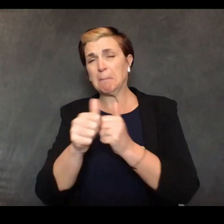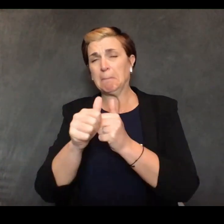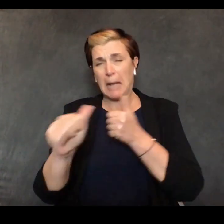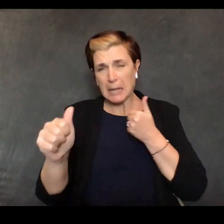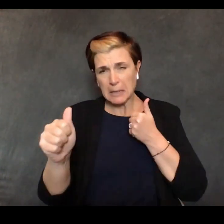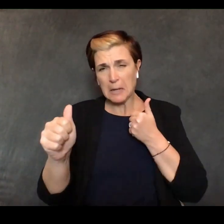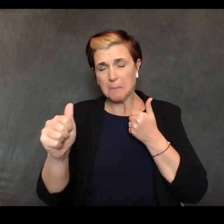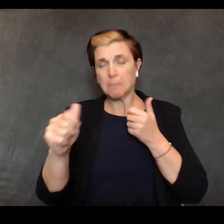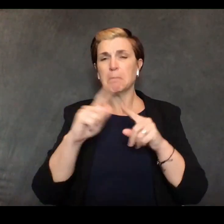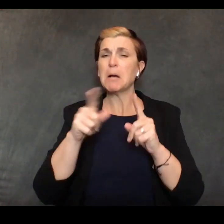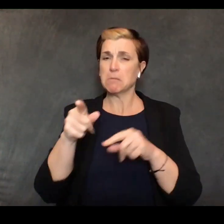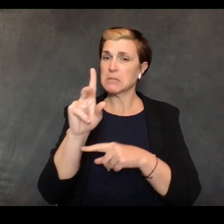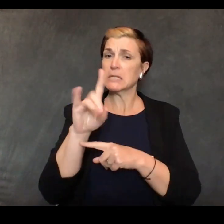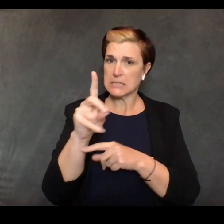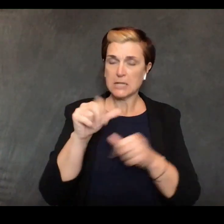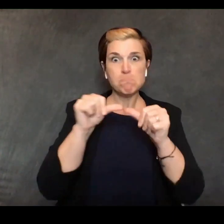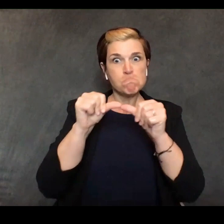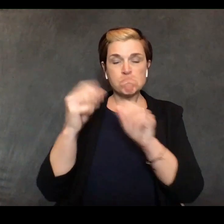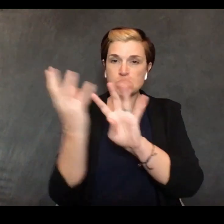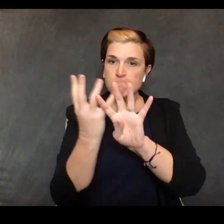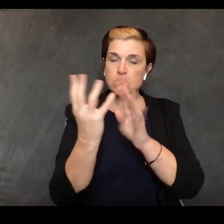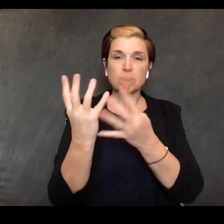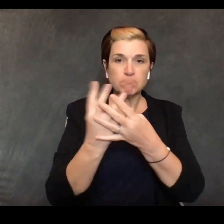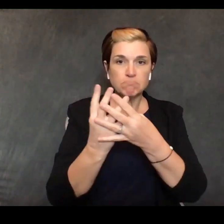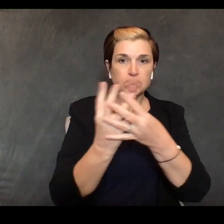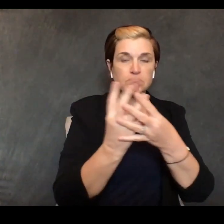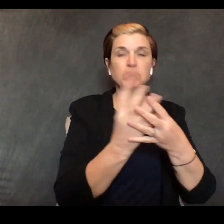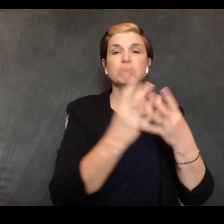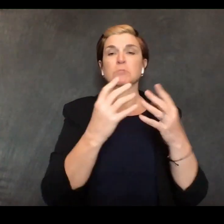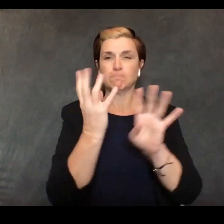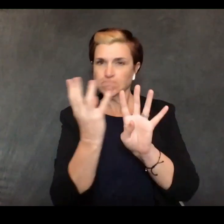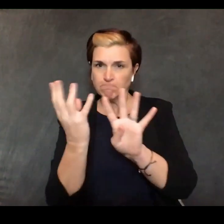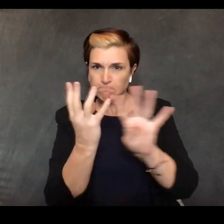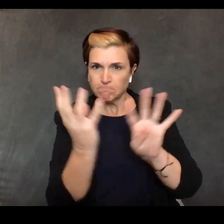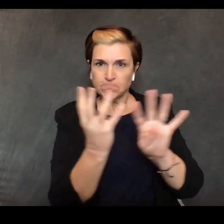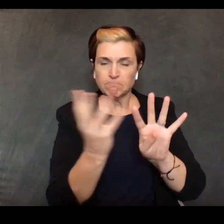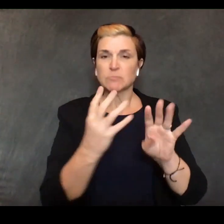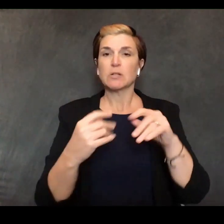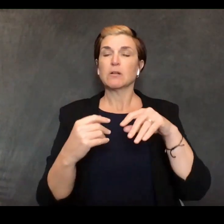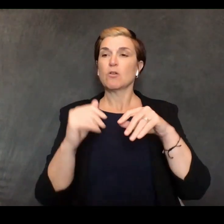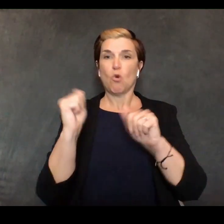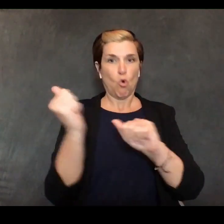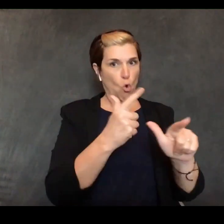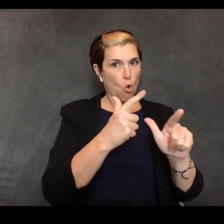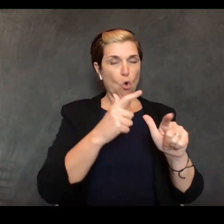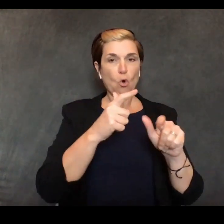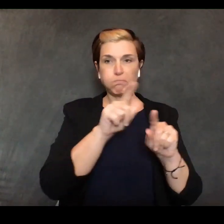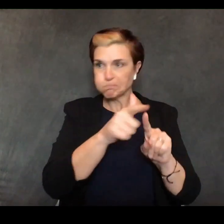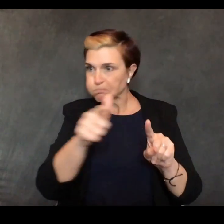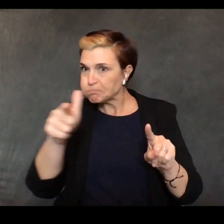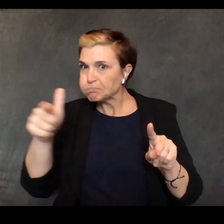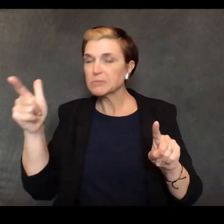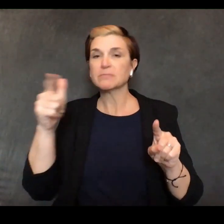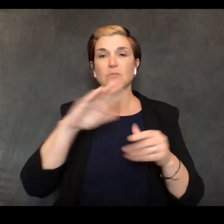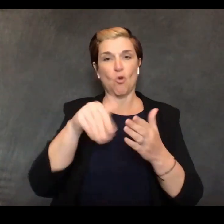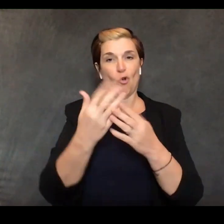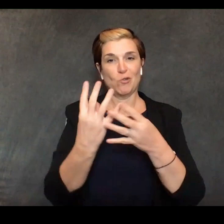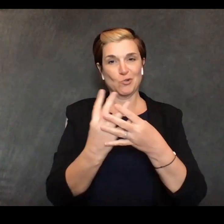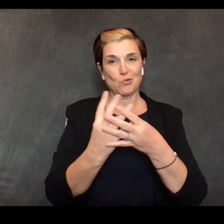and but everybody was screened and screened very carefully they didn't want to rush it uh... i think it was 13 airports and uh... it was it